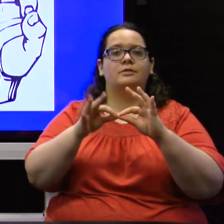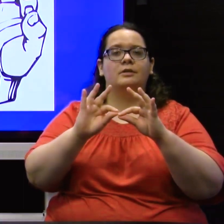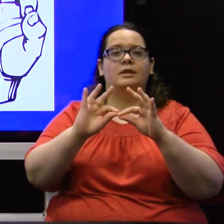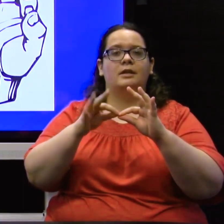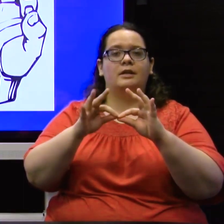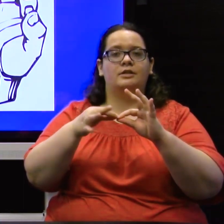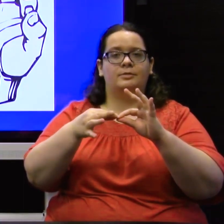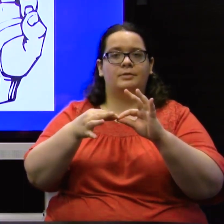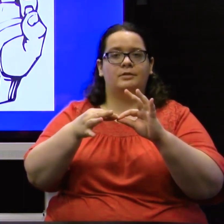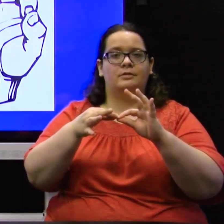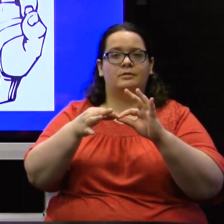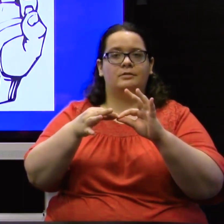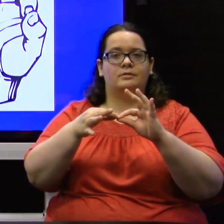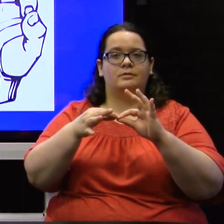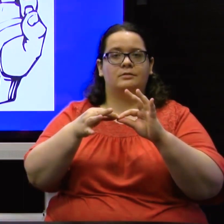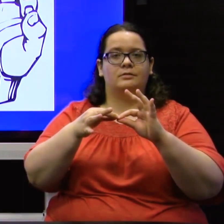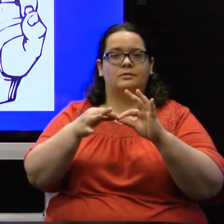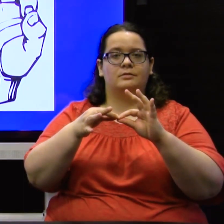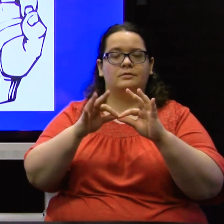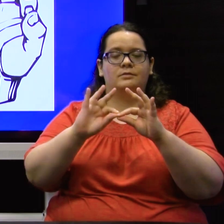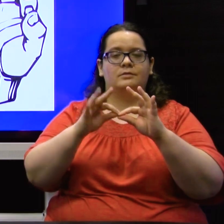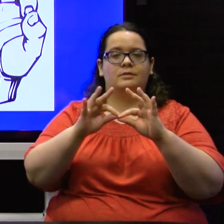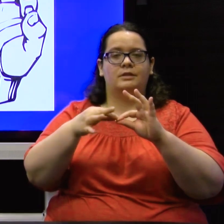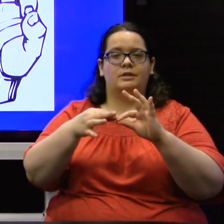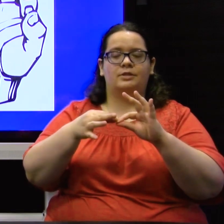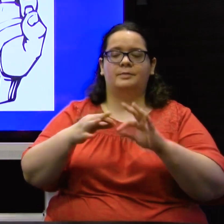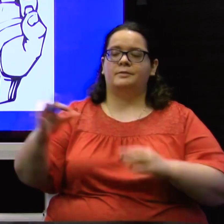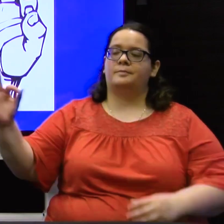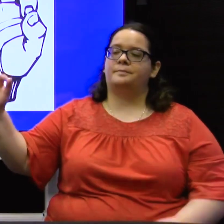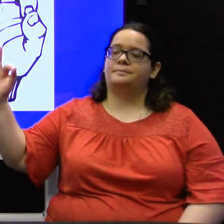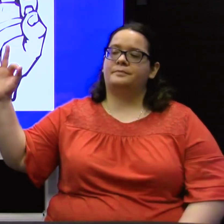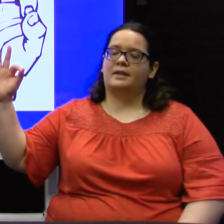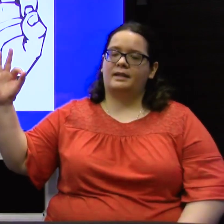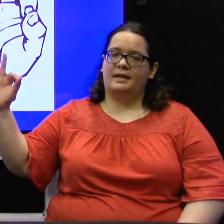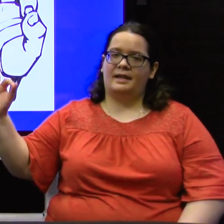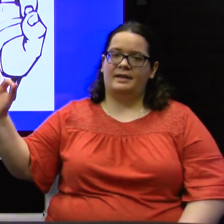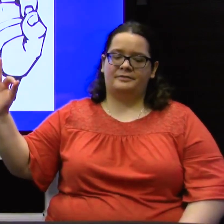Interpret. Interpret. Interpret. F.